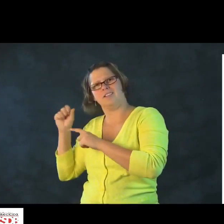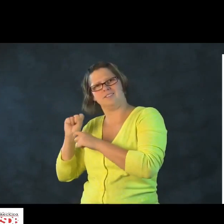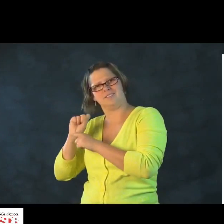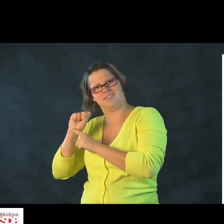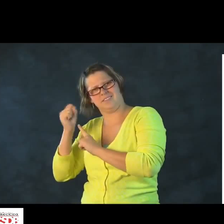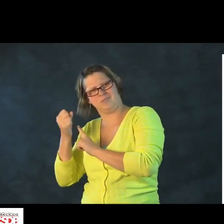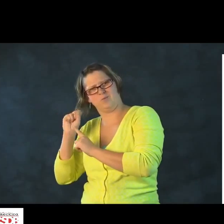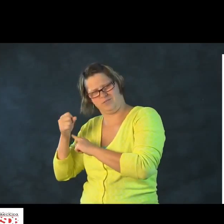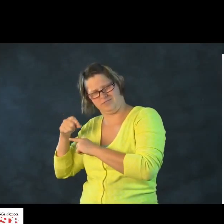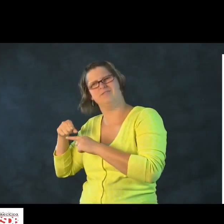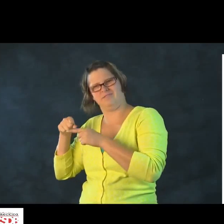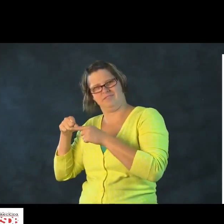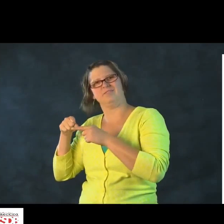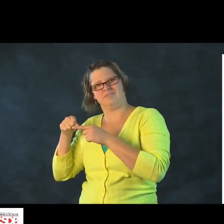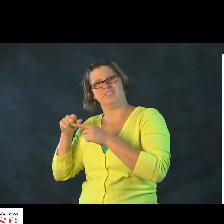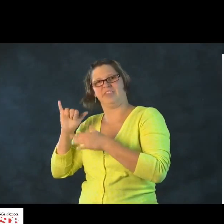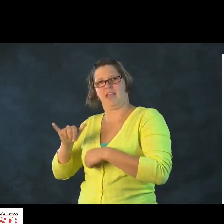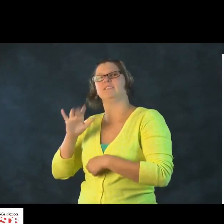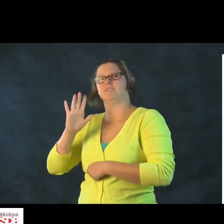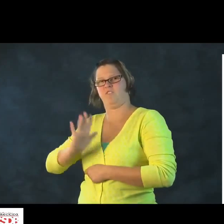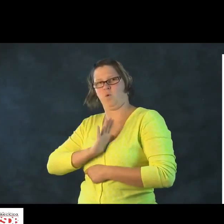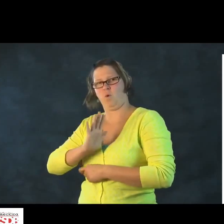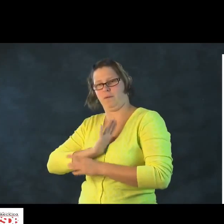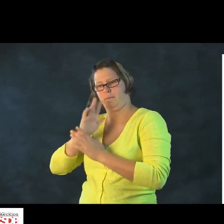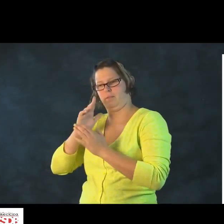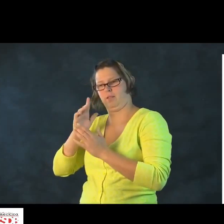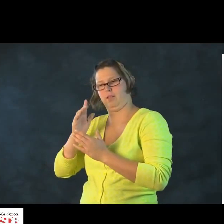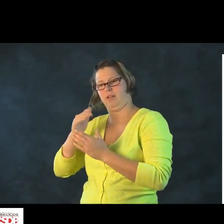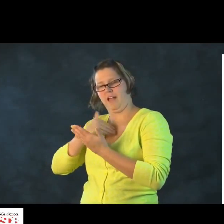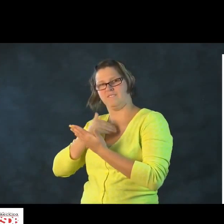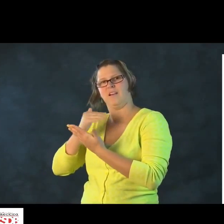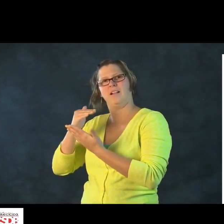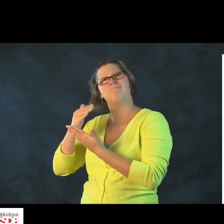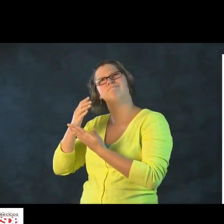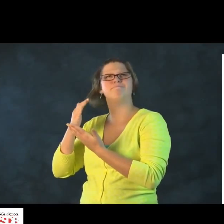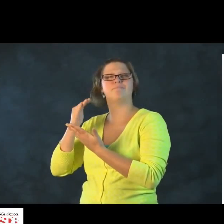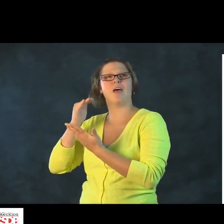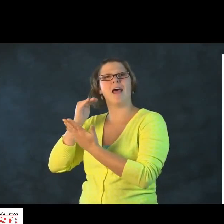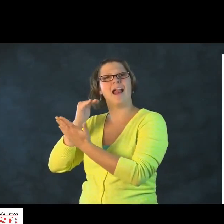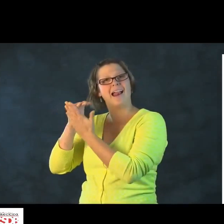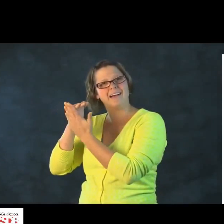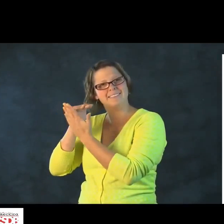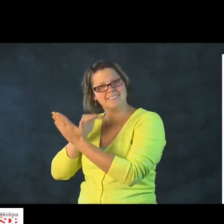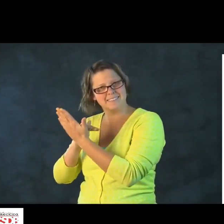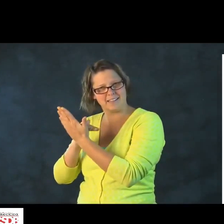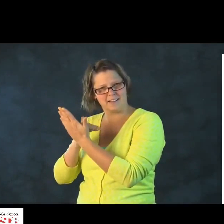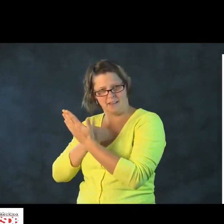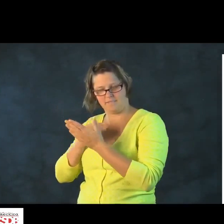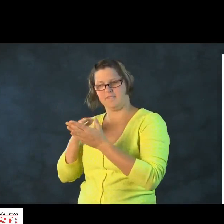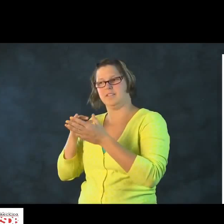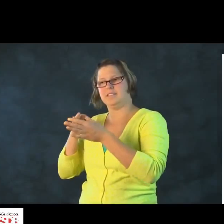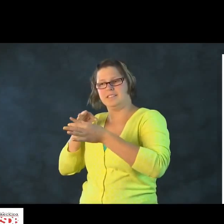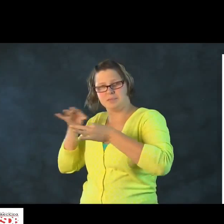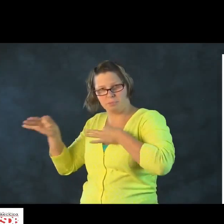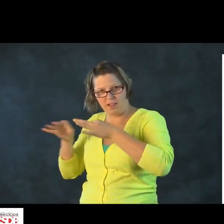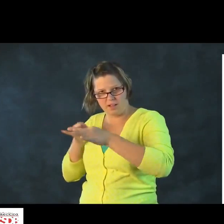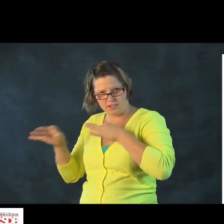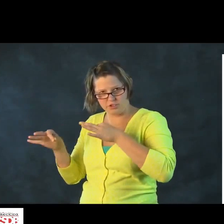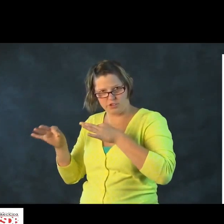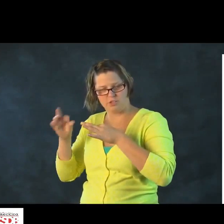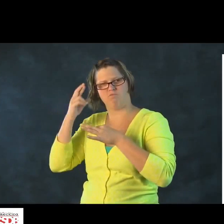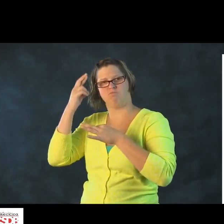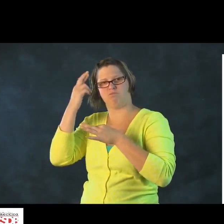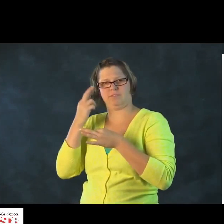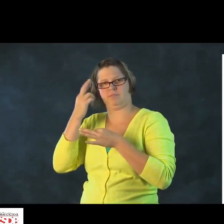They give the right terminology that should be used in any given situation. Those are all examples of formal lessons, if you will.